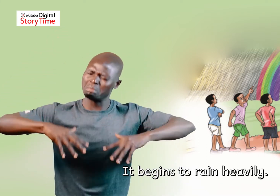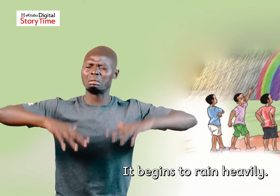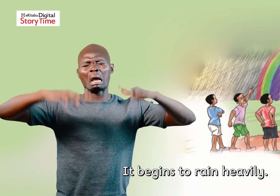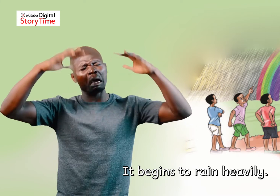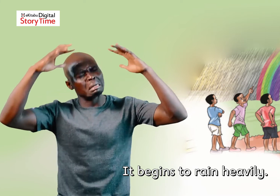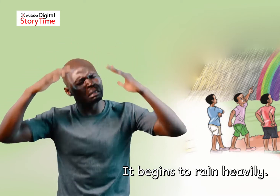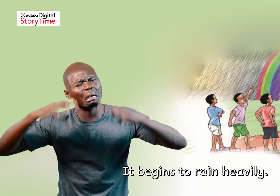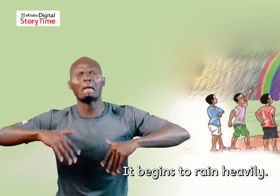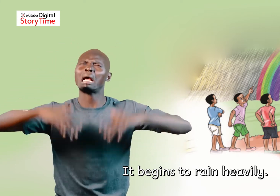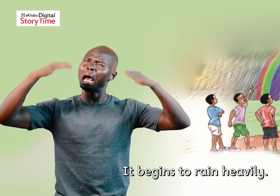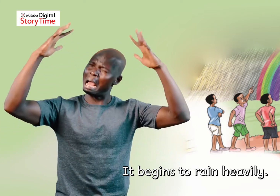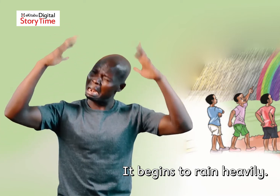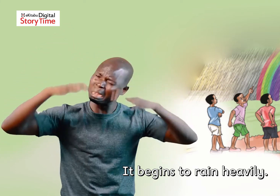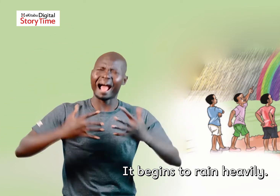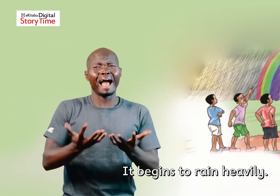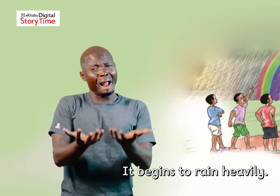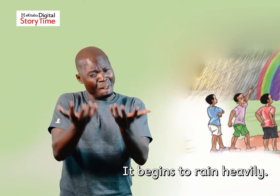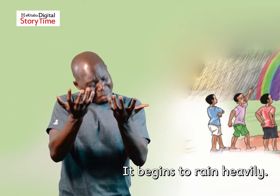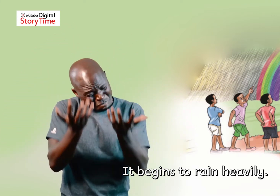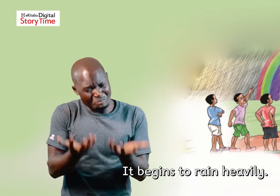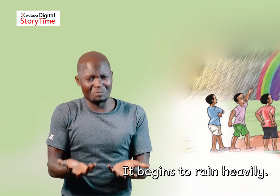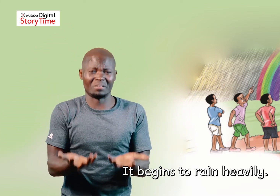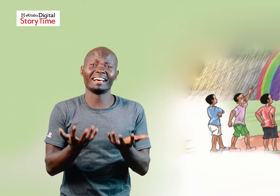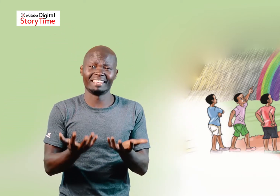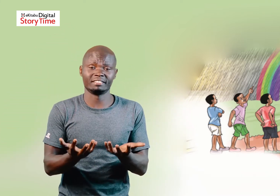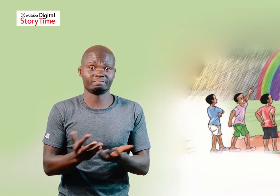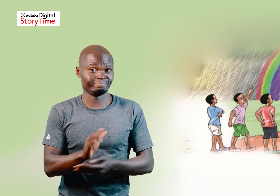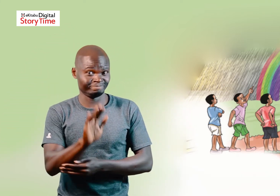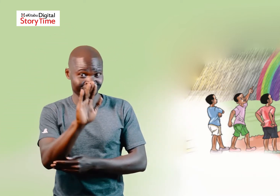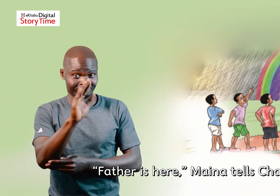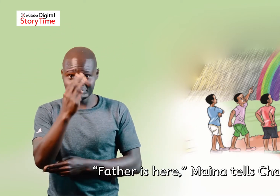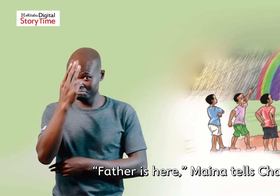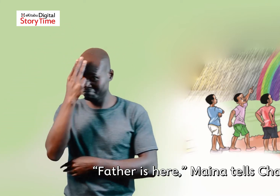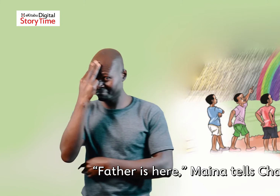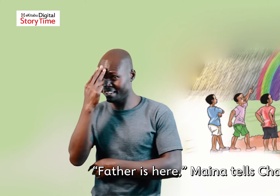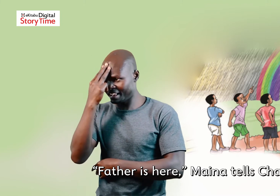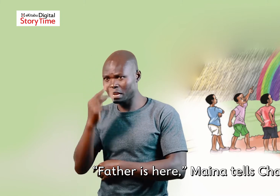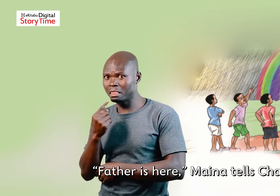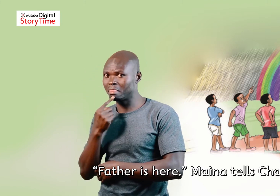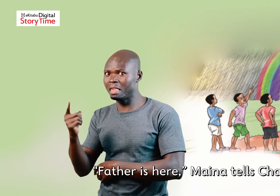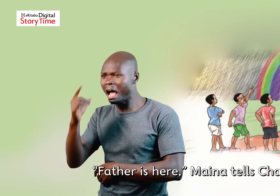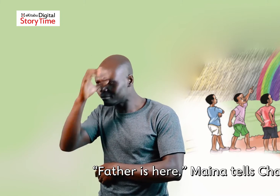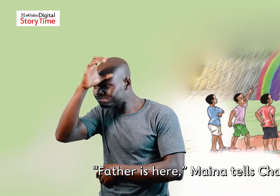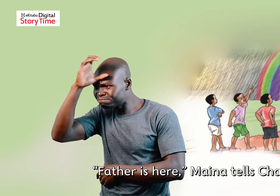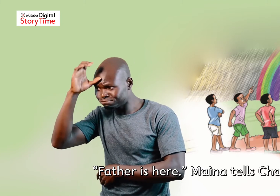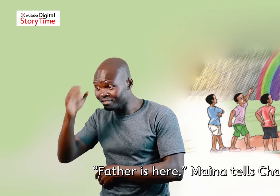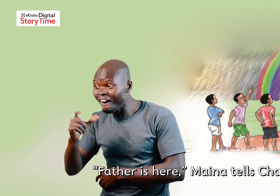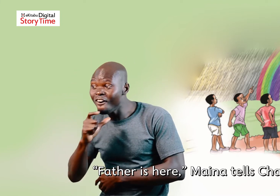It begins to rain heavily It Father is here Maina tells